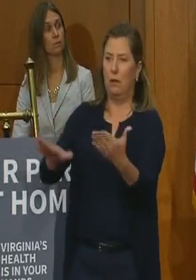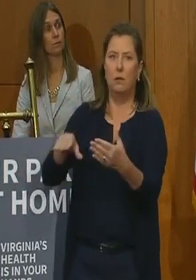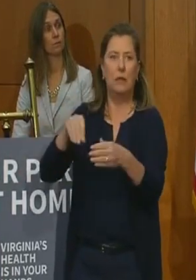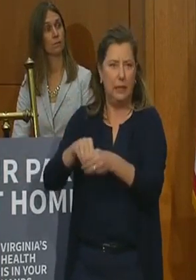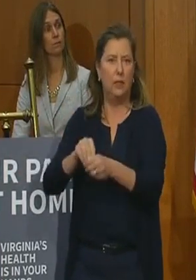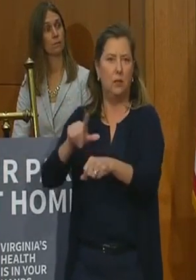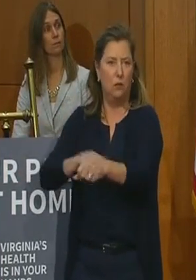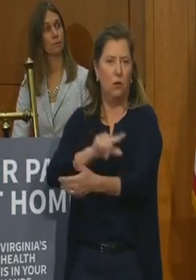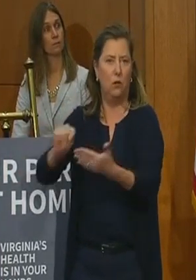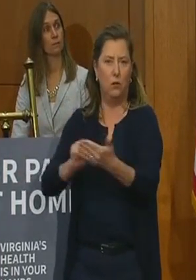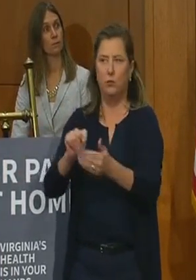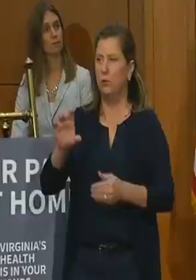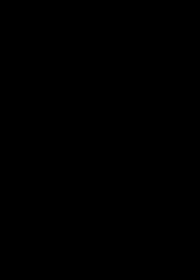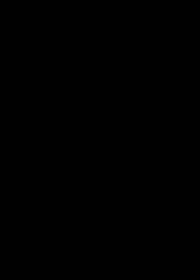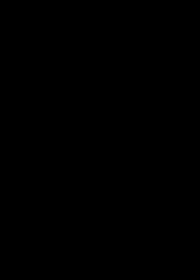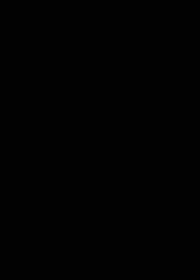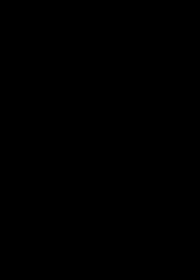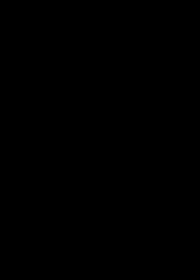facility in our country.